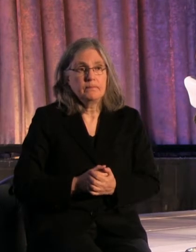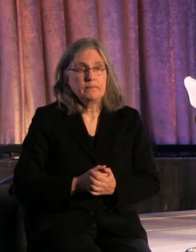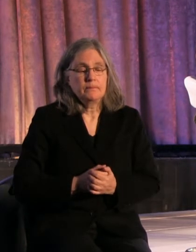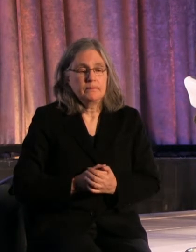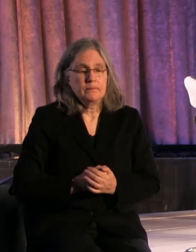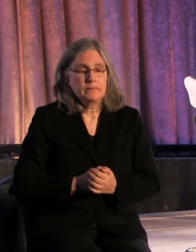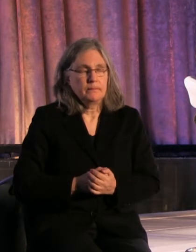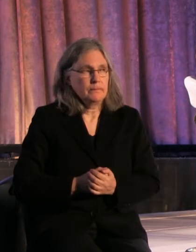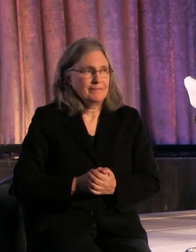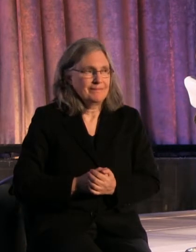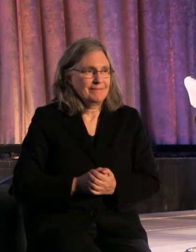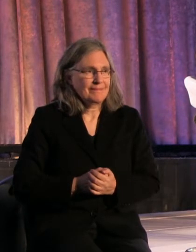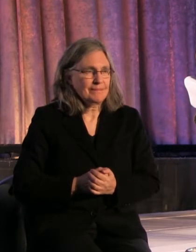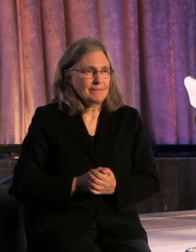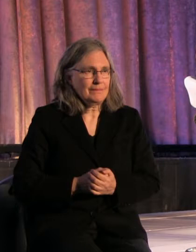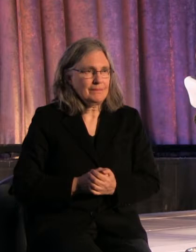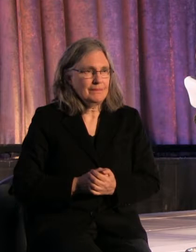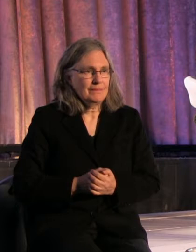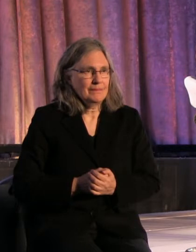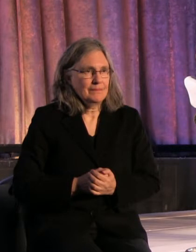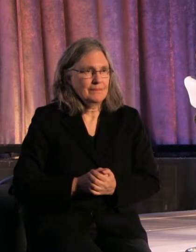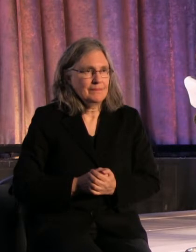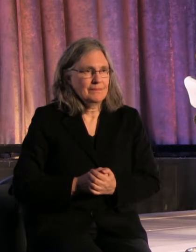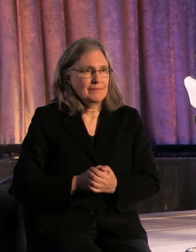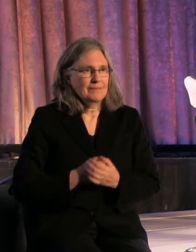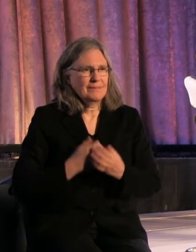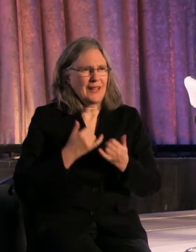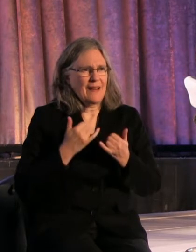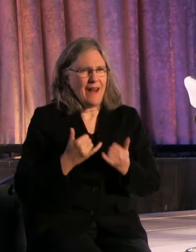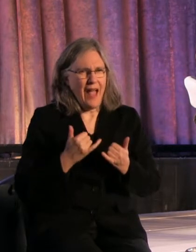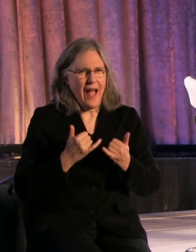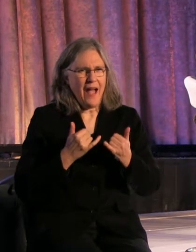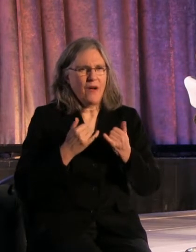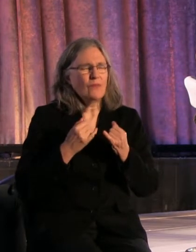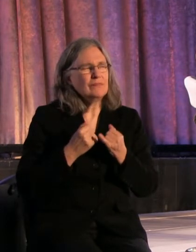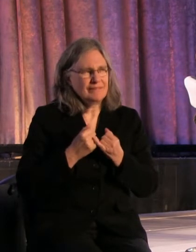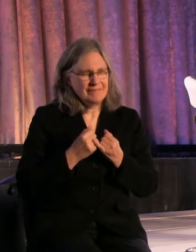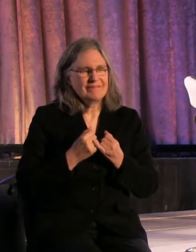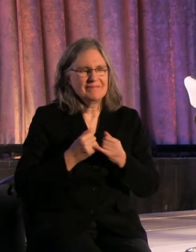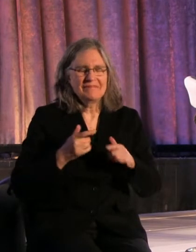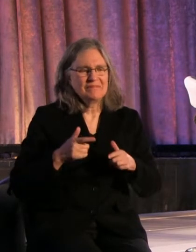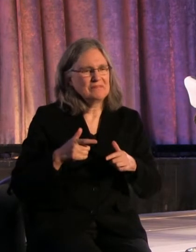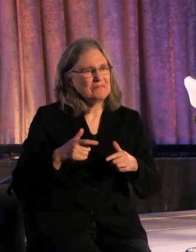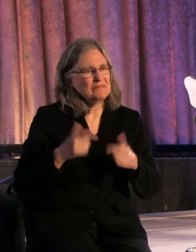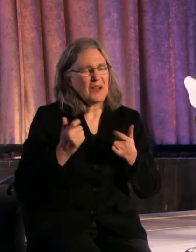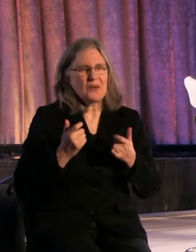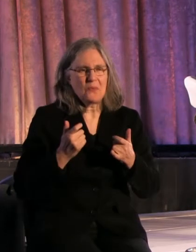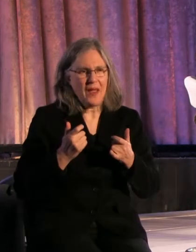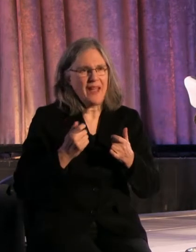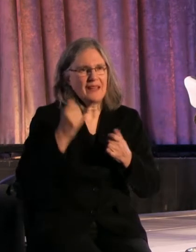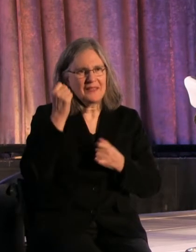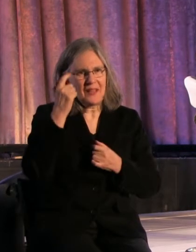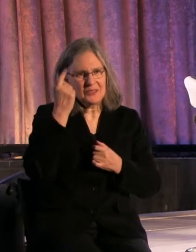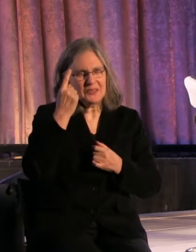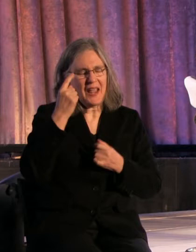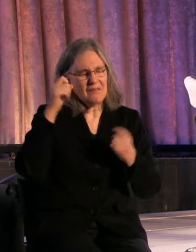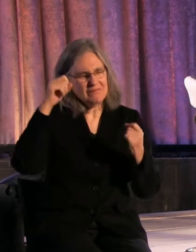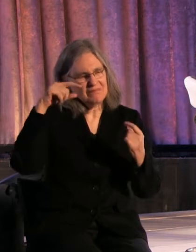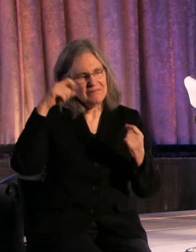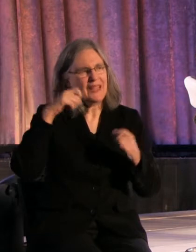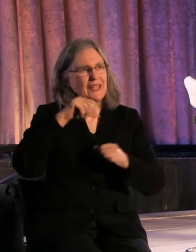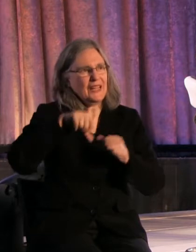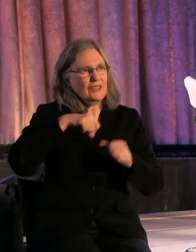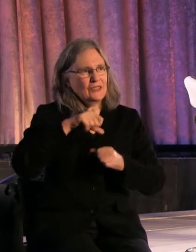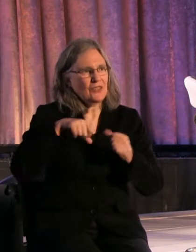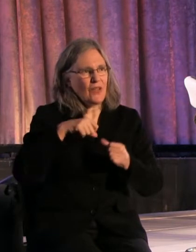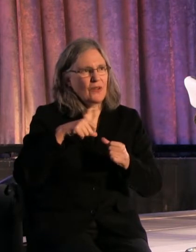You can tell that there's immediate and deep camaraderie here, which strikes me because you guys are